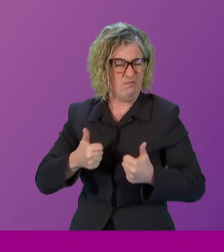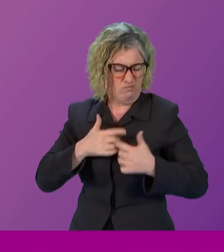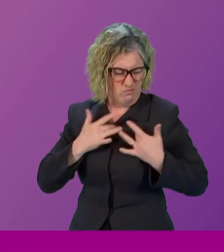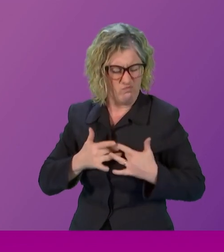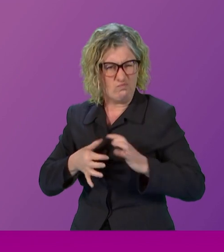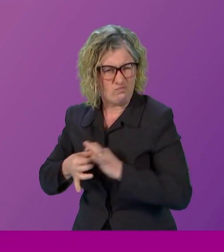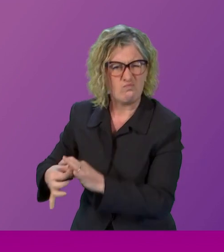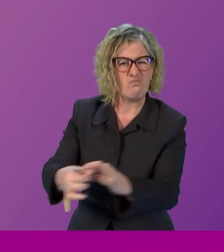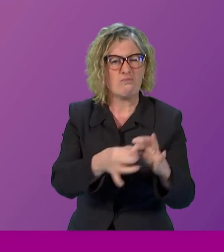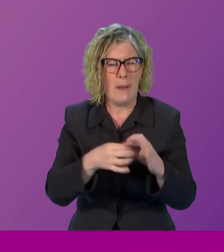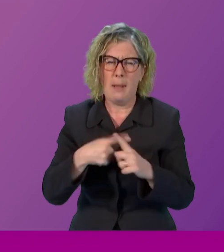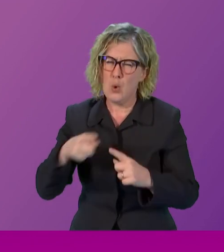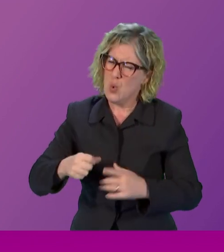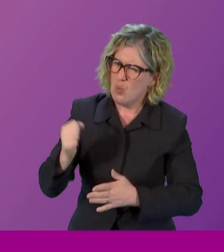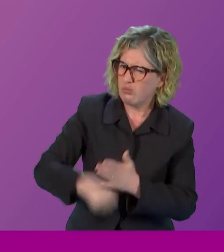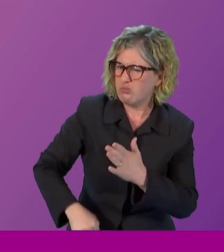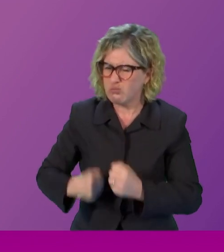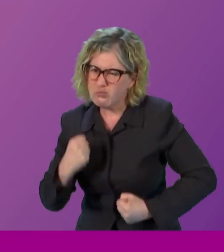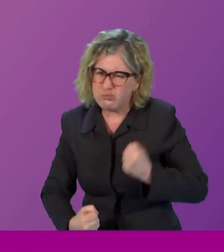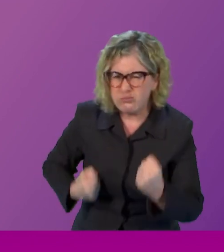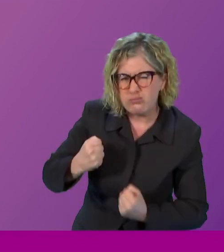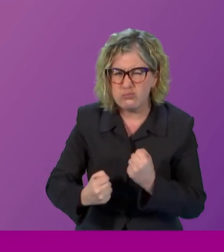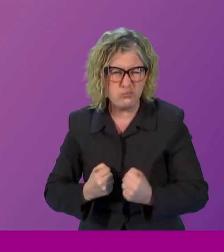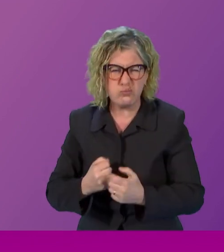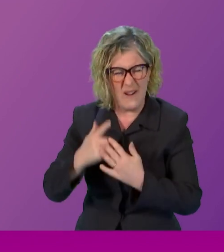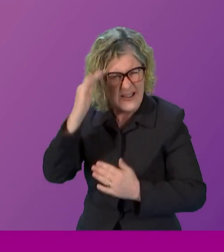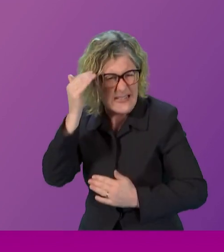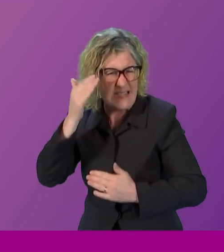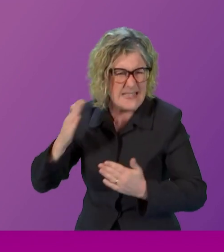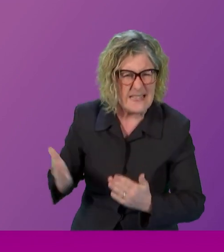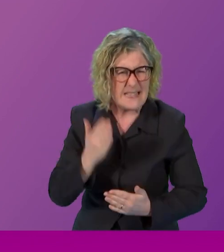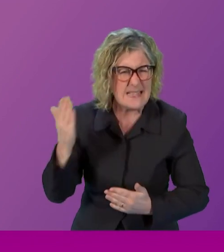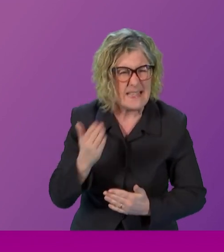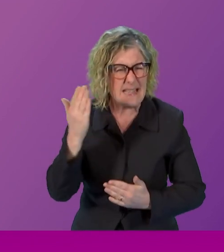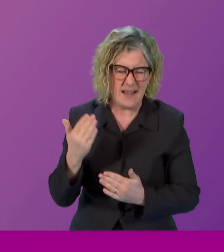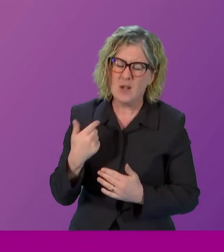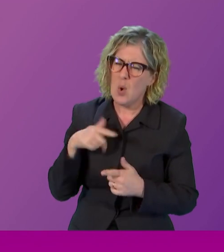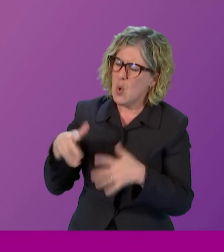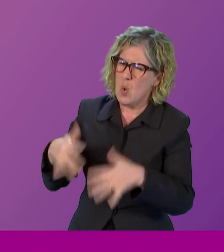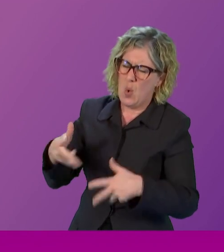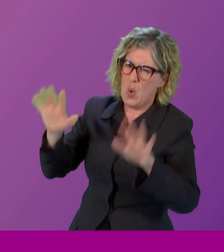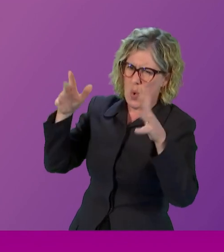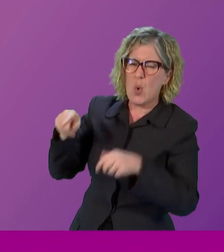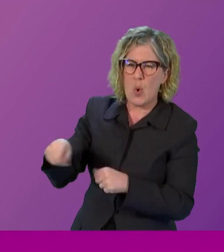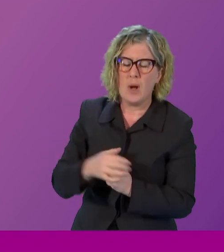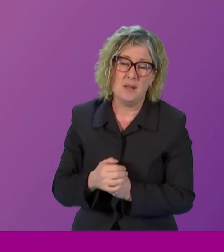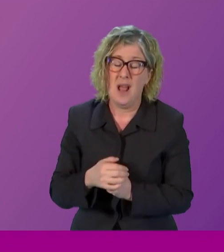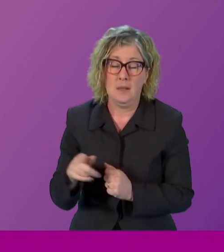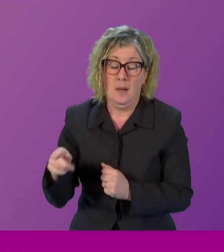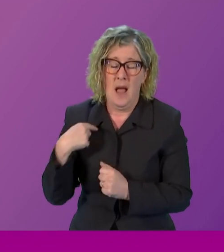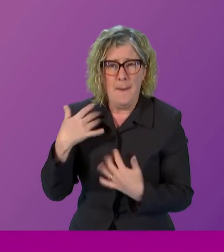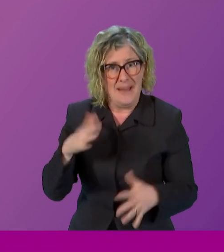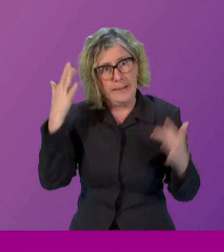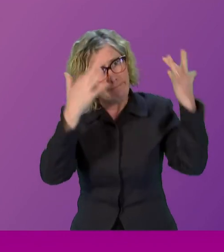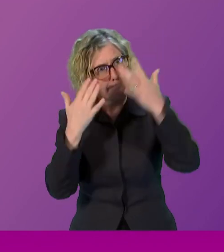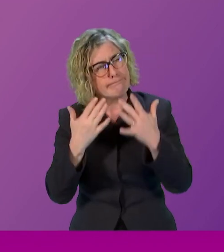cause to reflect personally recently that spending eight years in any job is a